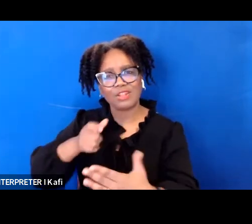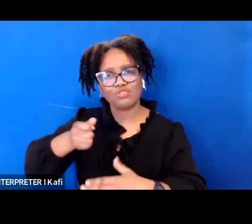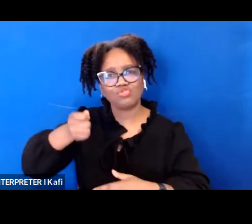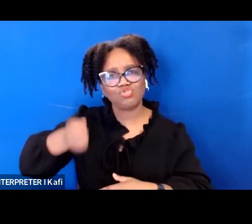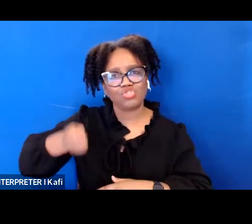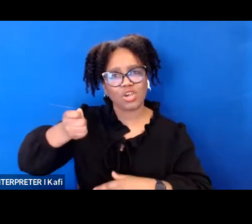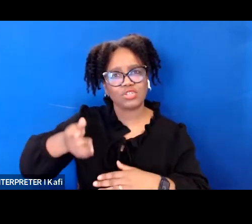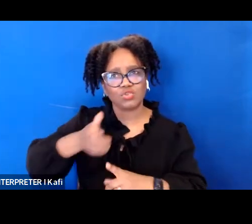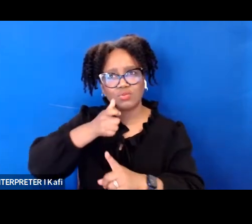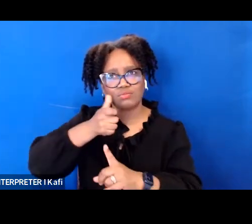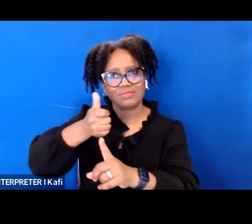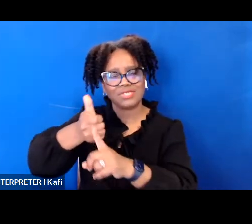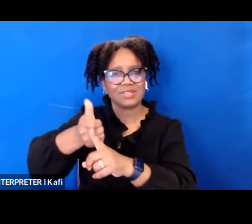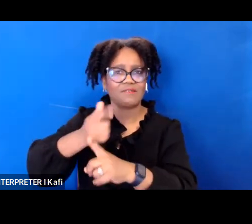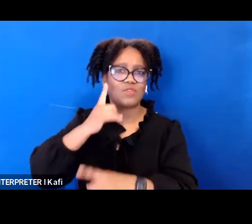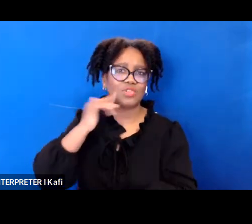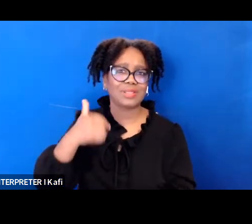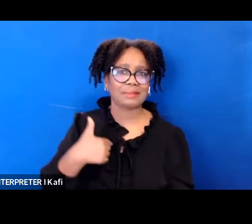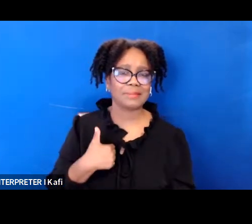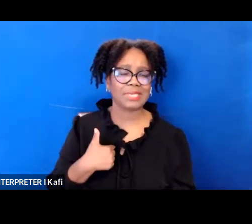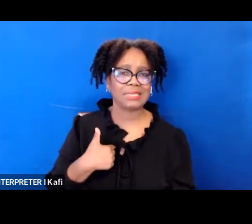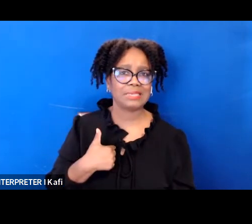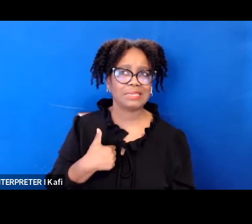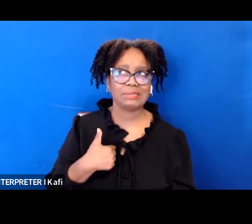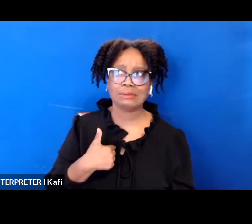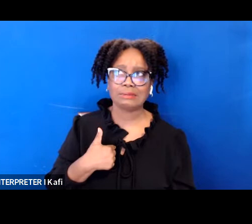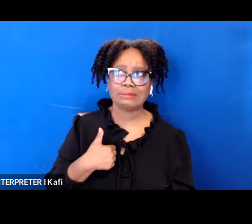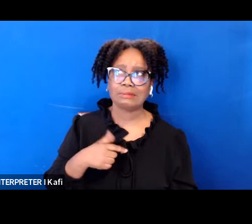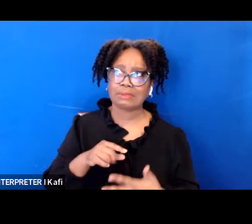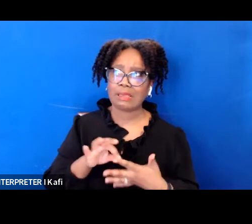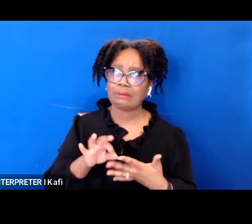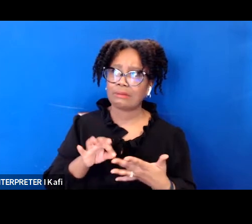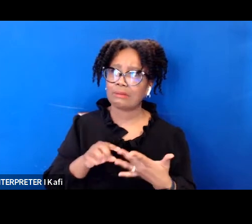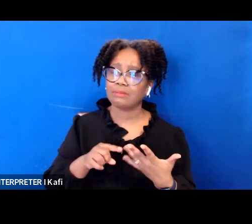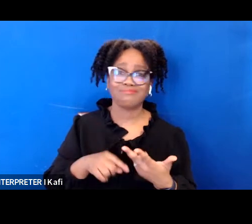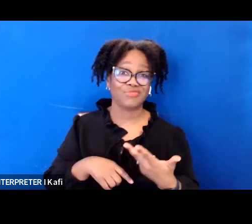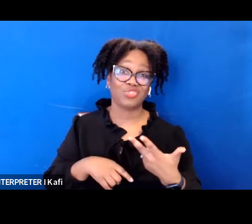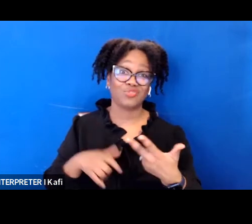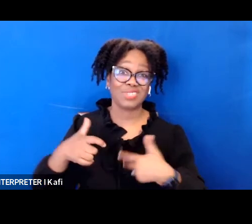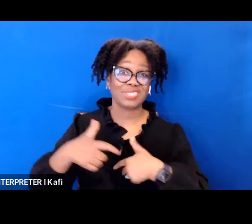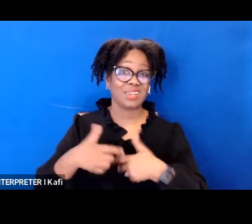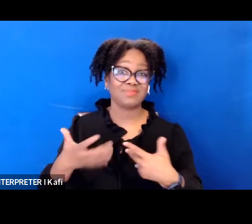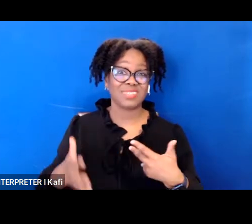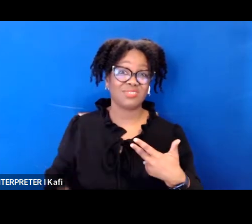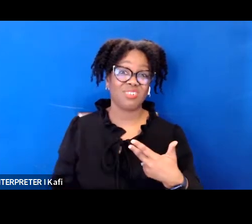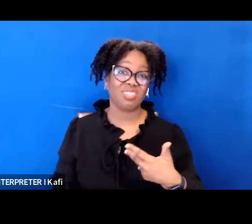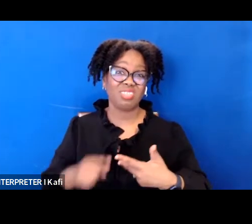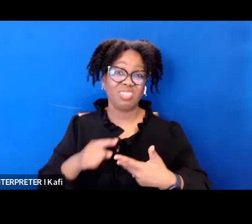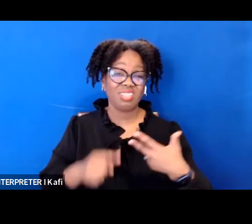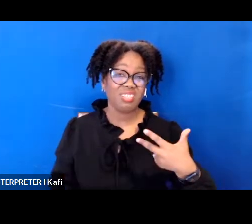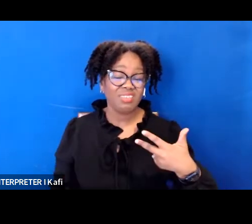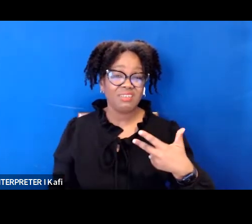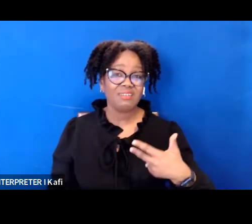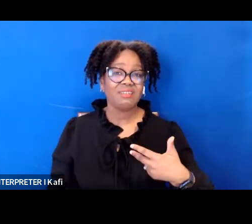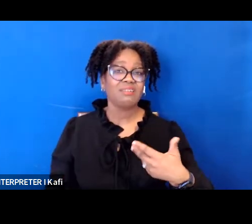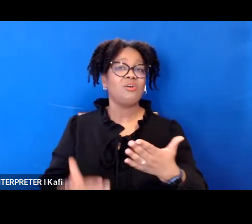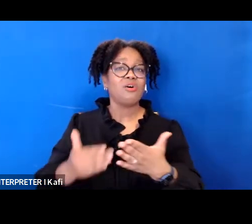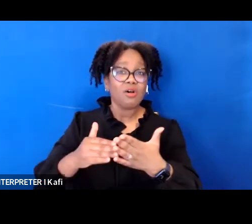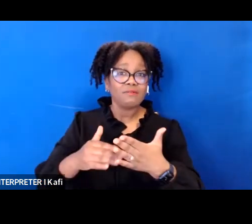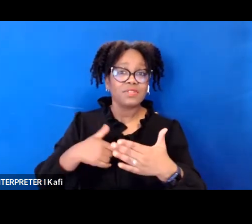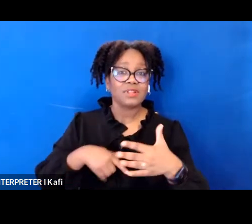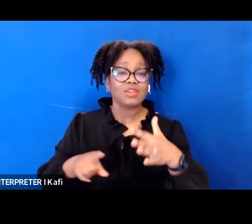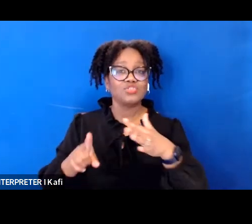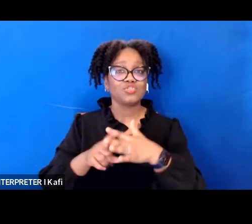exaggeration it's been probably three times when i go to court more often than not i'm the only person of color in the courtroom